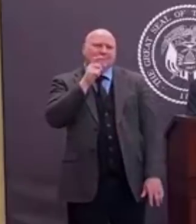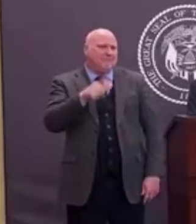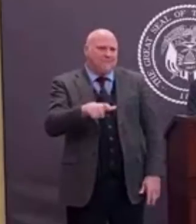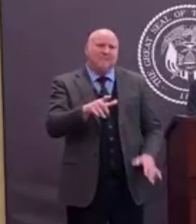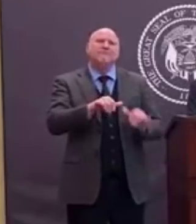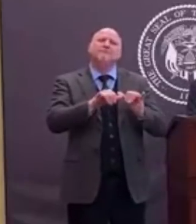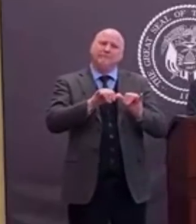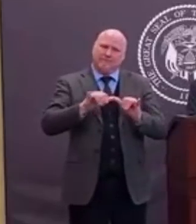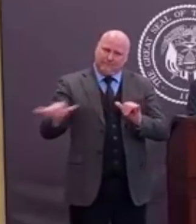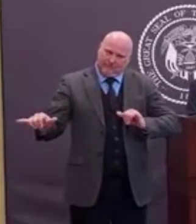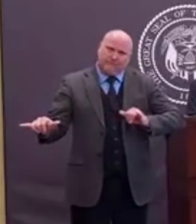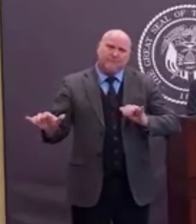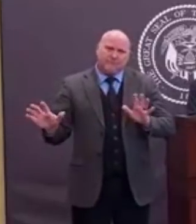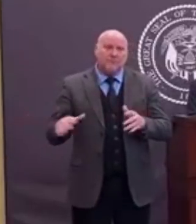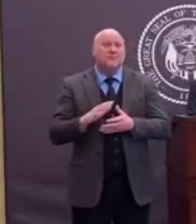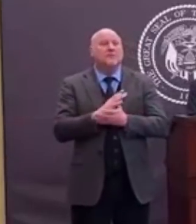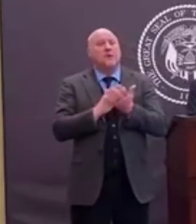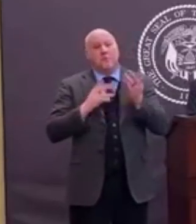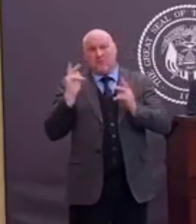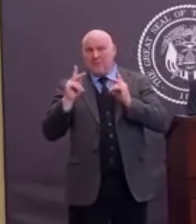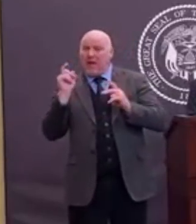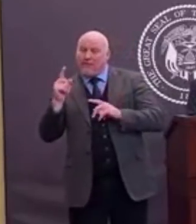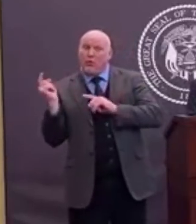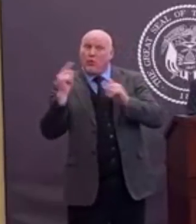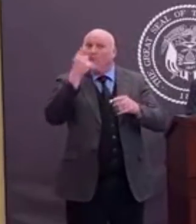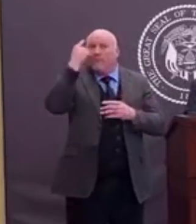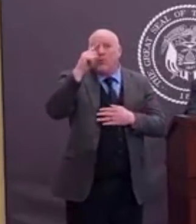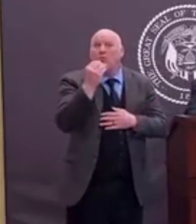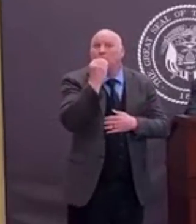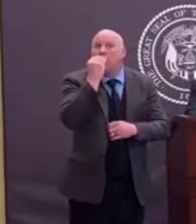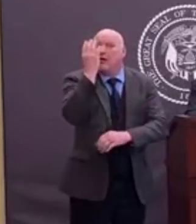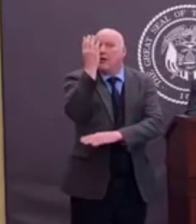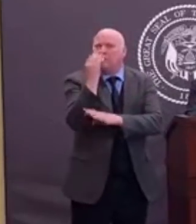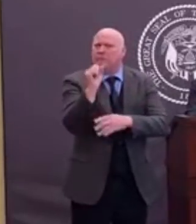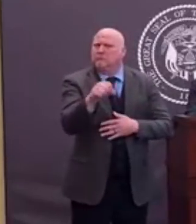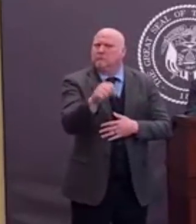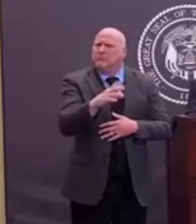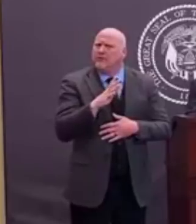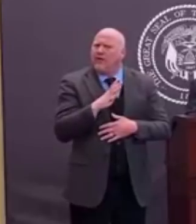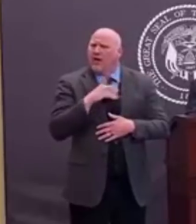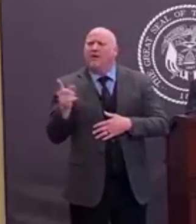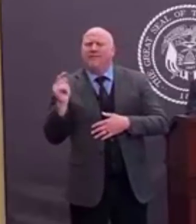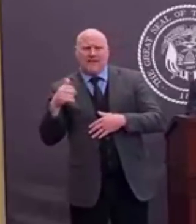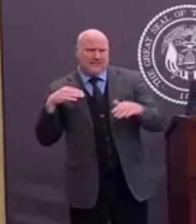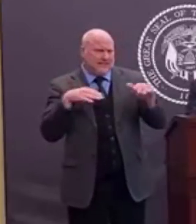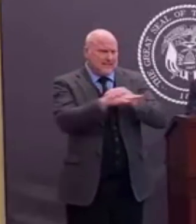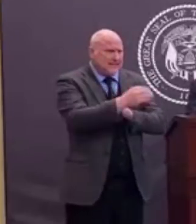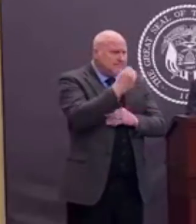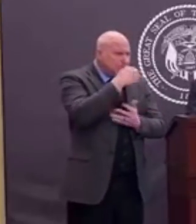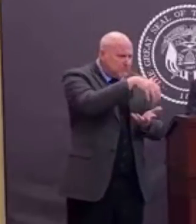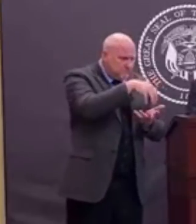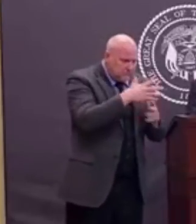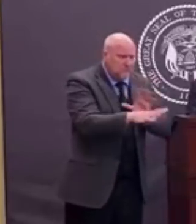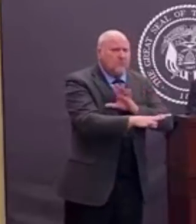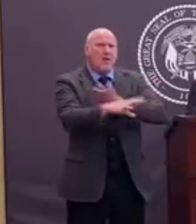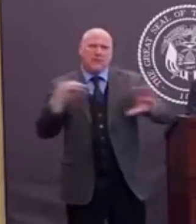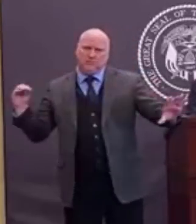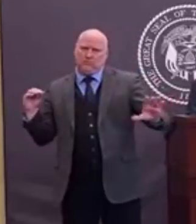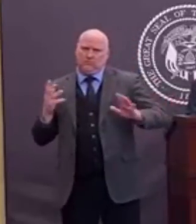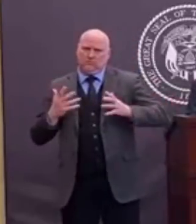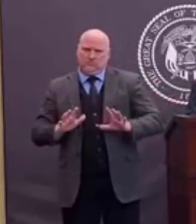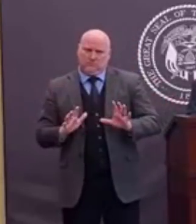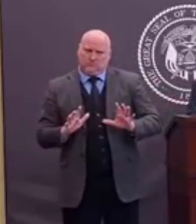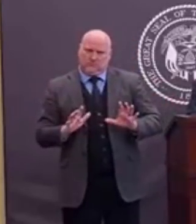The clothes are officially closed until May 1st. We'll reevaluate at that date and see what happens in a month. But again,